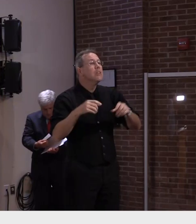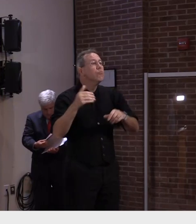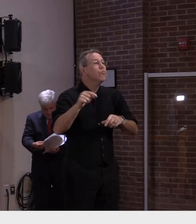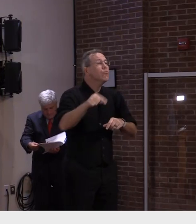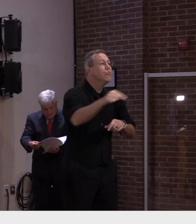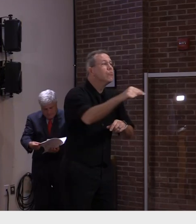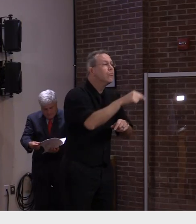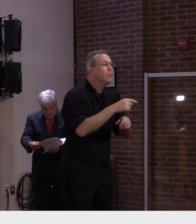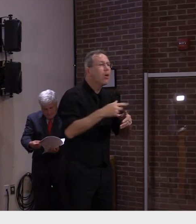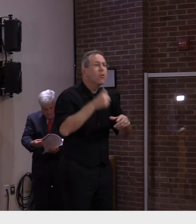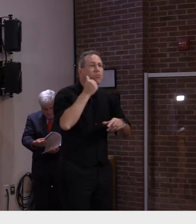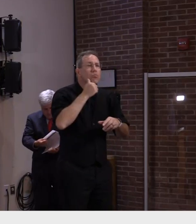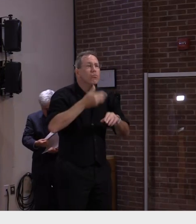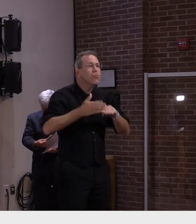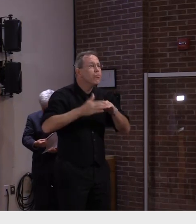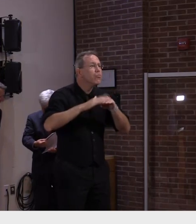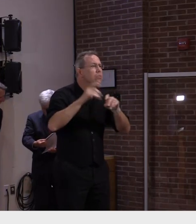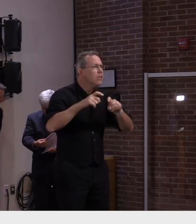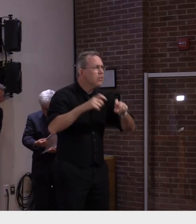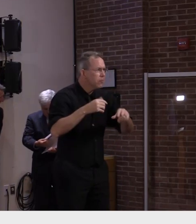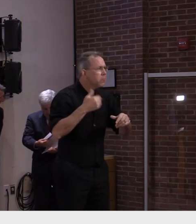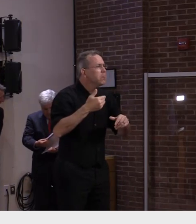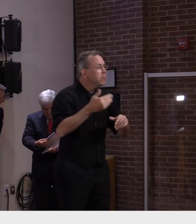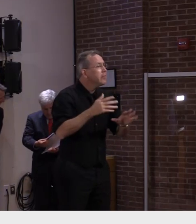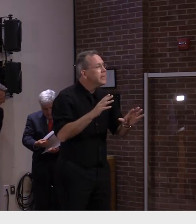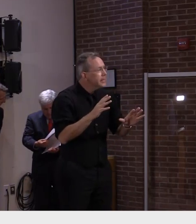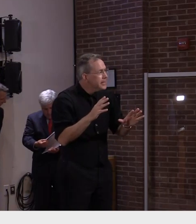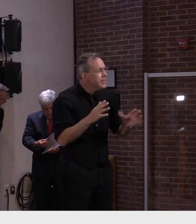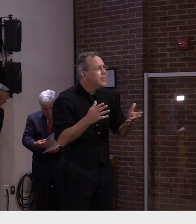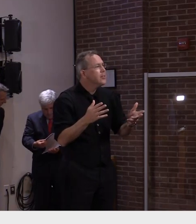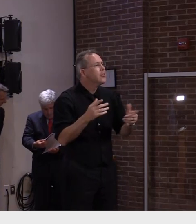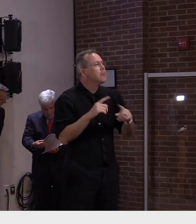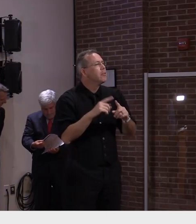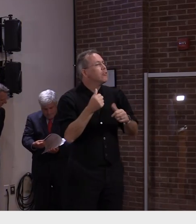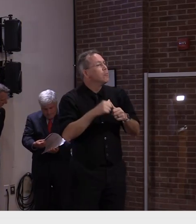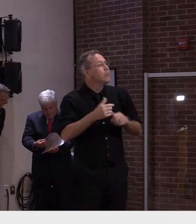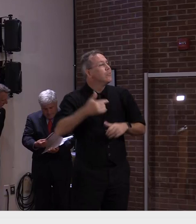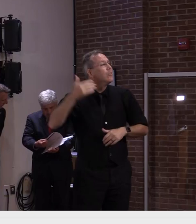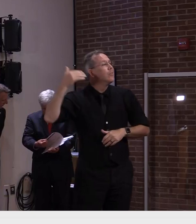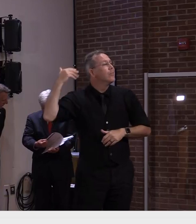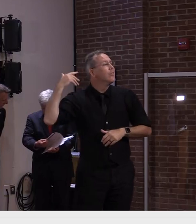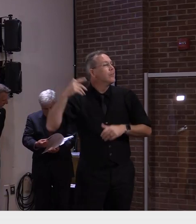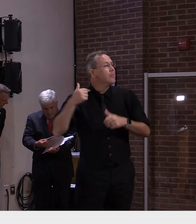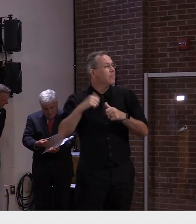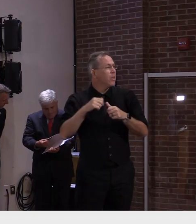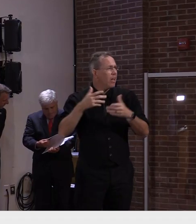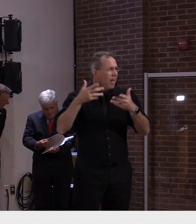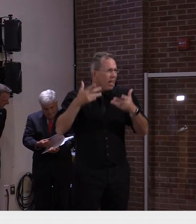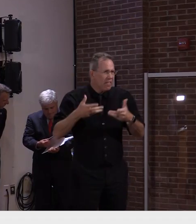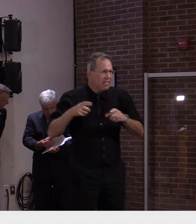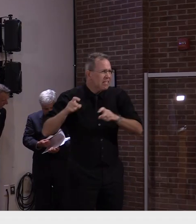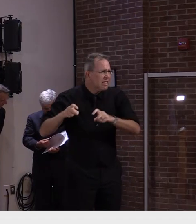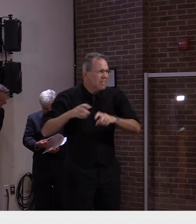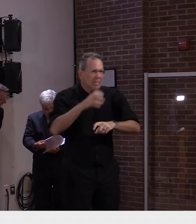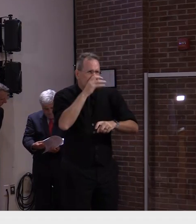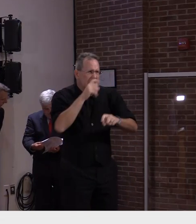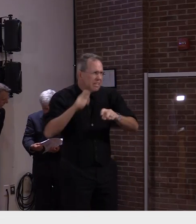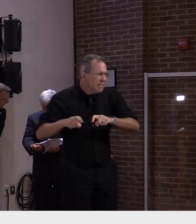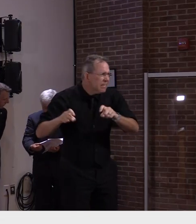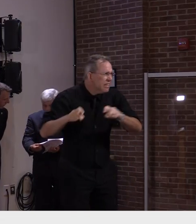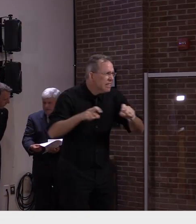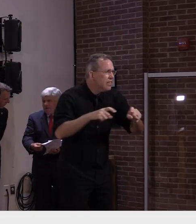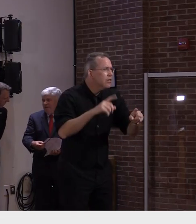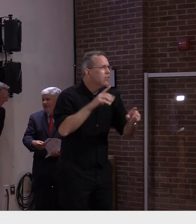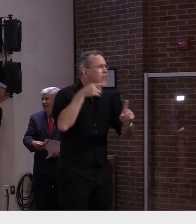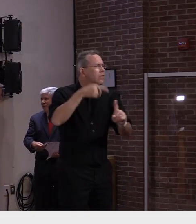but it's still much less than it was at a time when we were doing a lot of surveillance testing in schools and